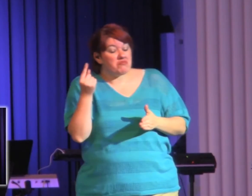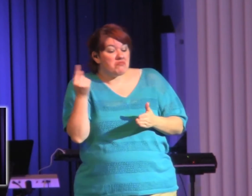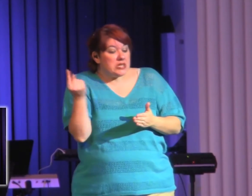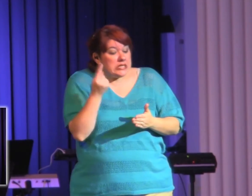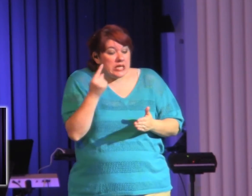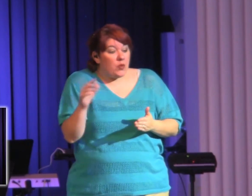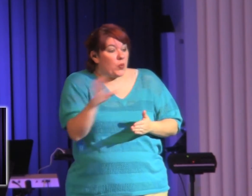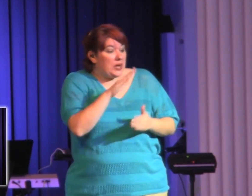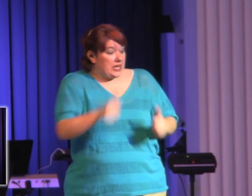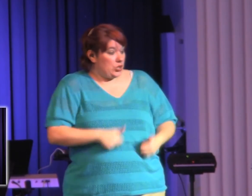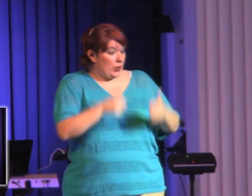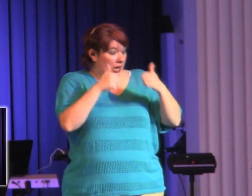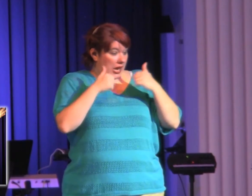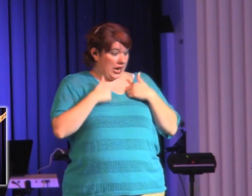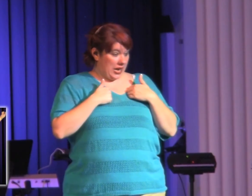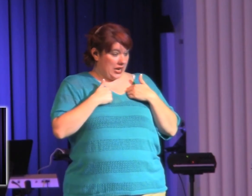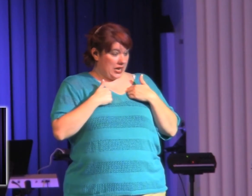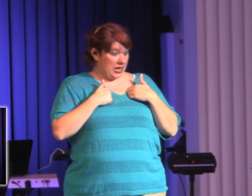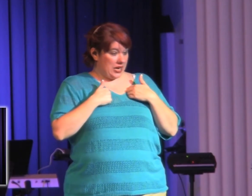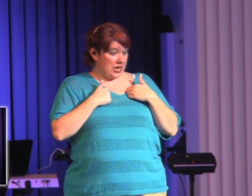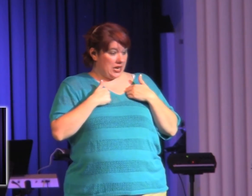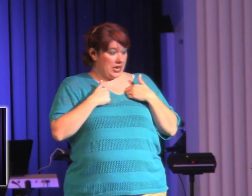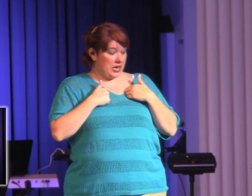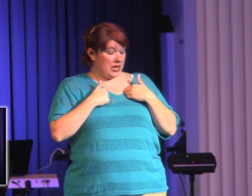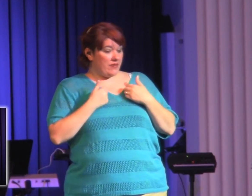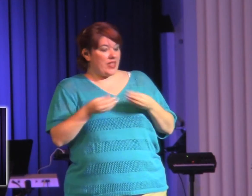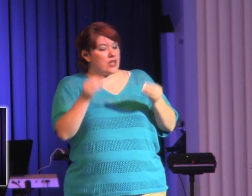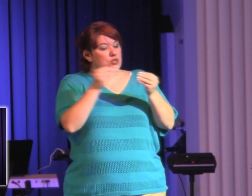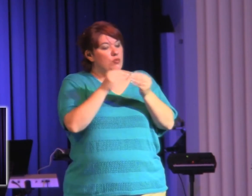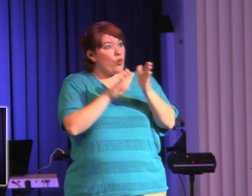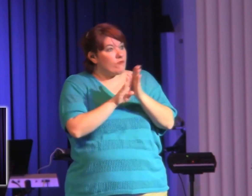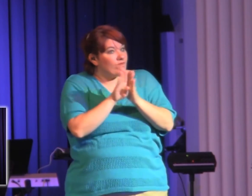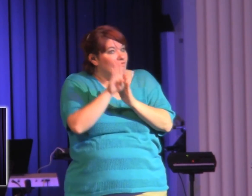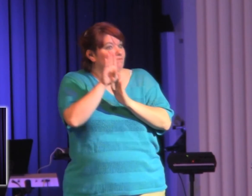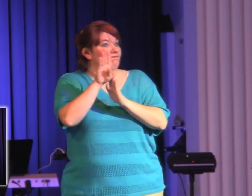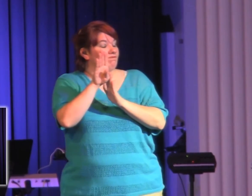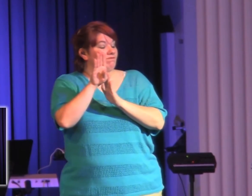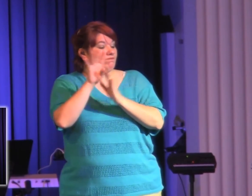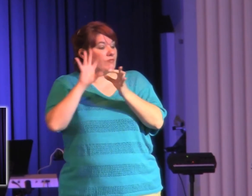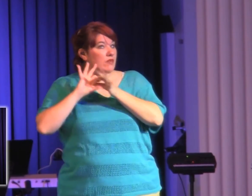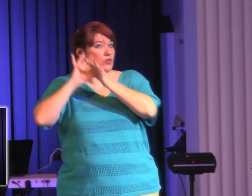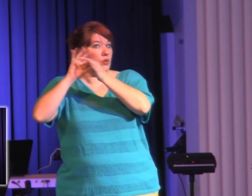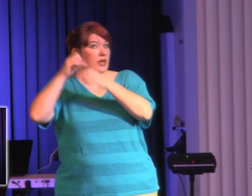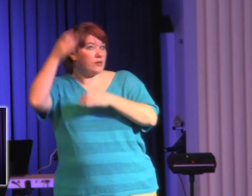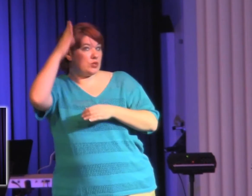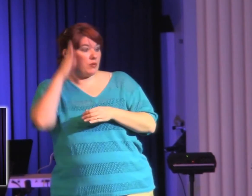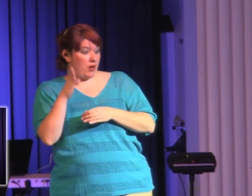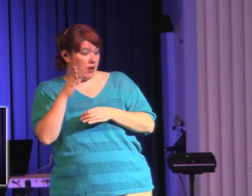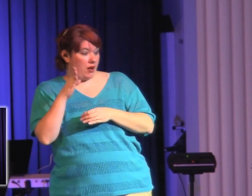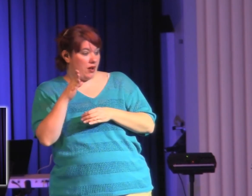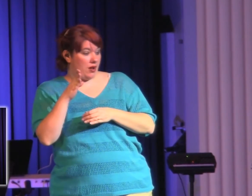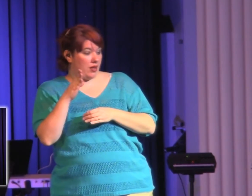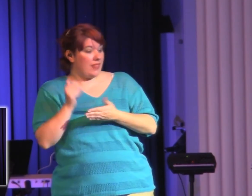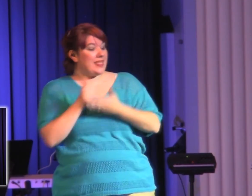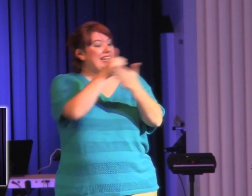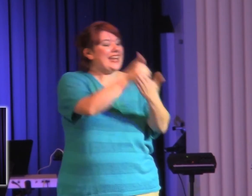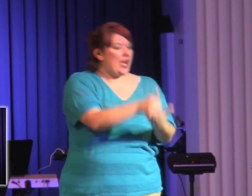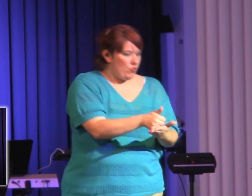I need to seek out someone that will speak to me and challenge me, even when I don't like what they've got to say.